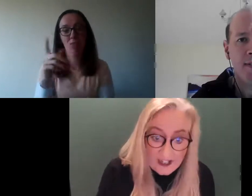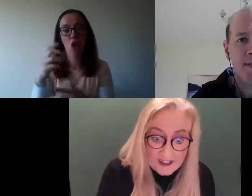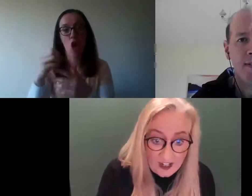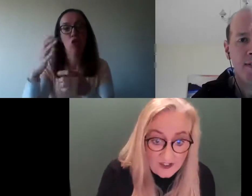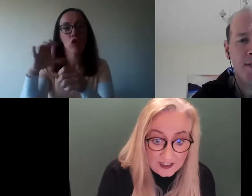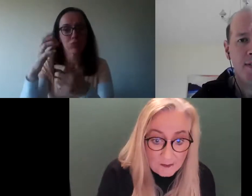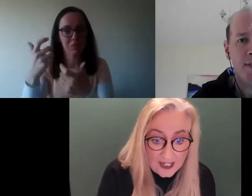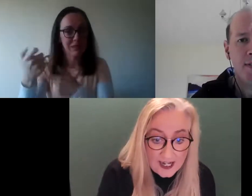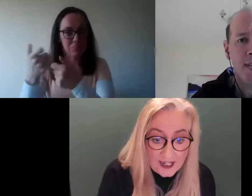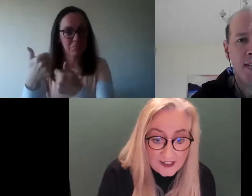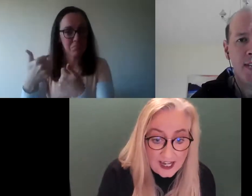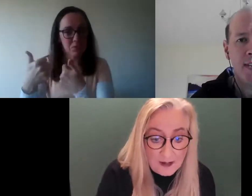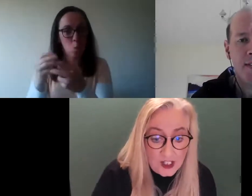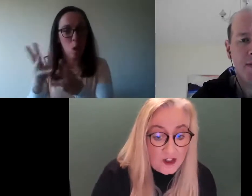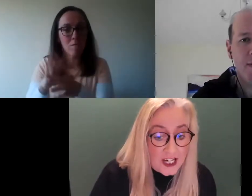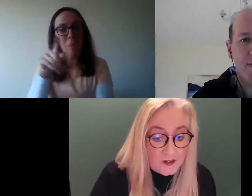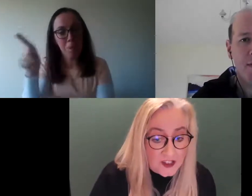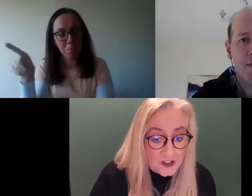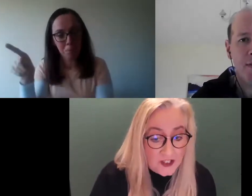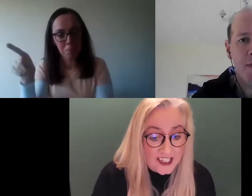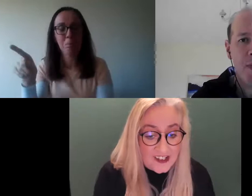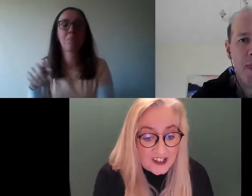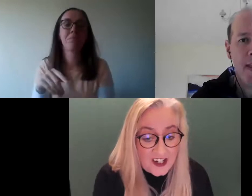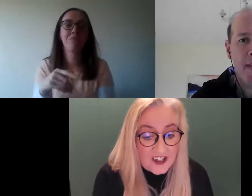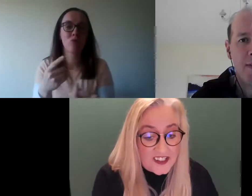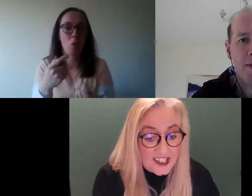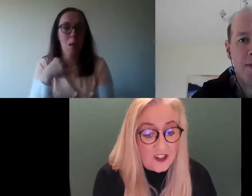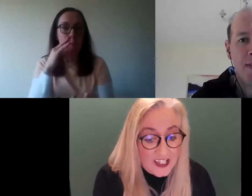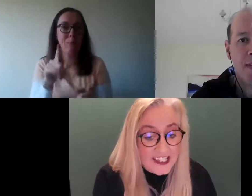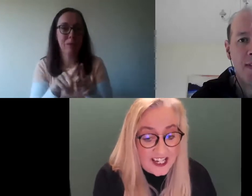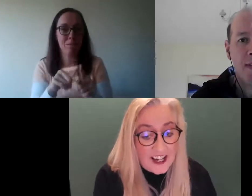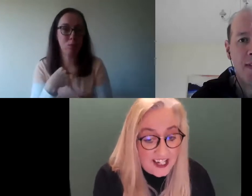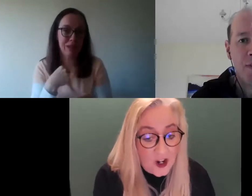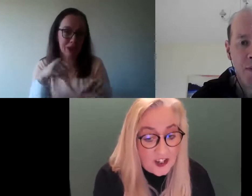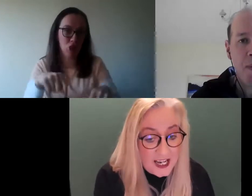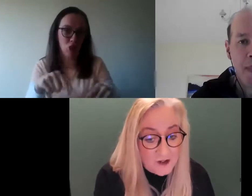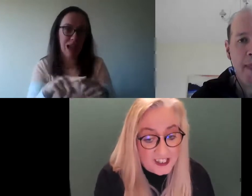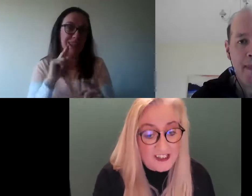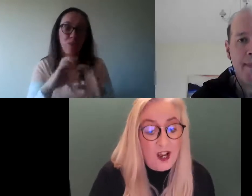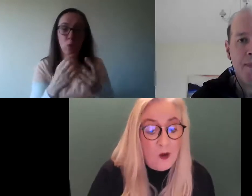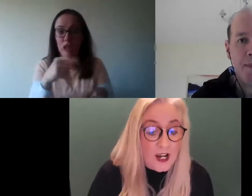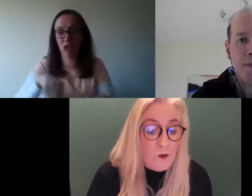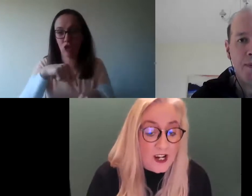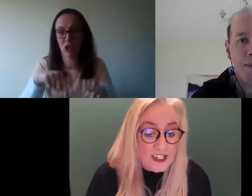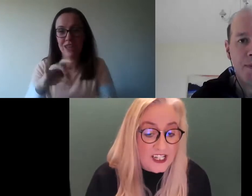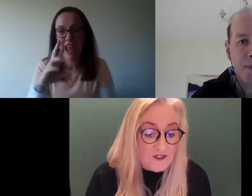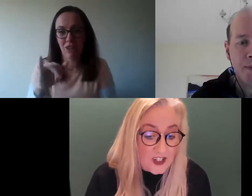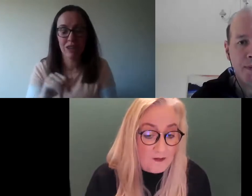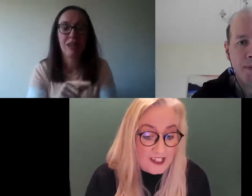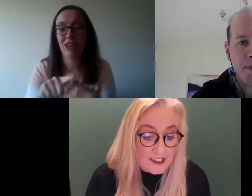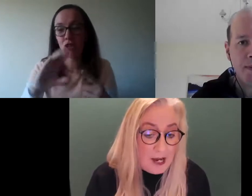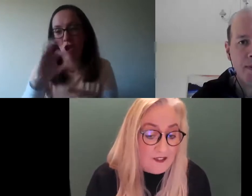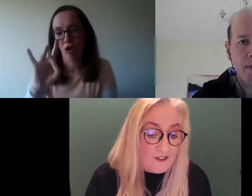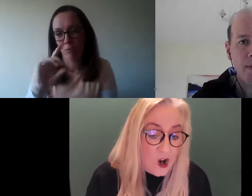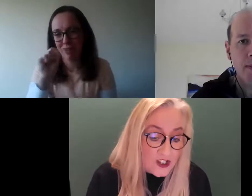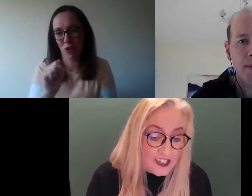Well, yes, definitely, because the other counties are doing it. There's a text service that's already there in other counties. What I want is for